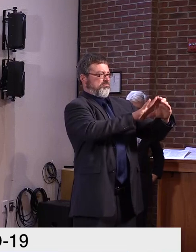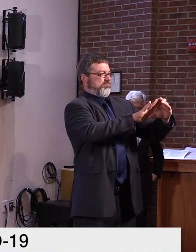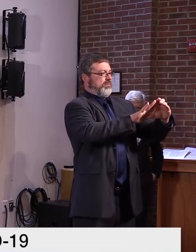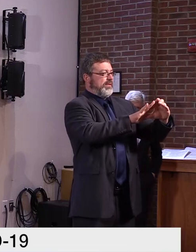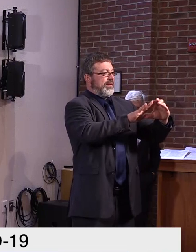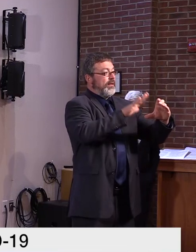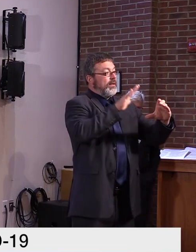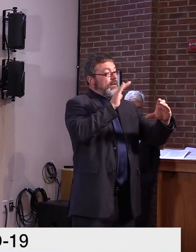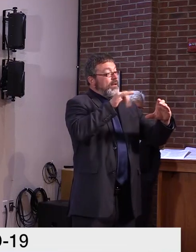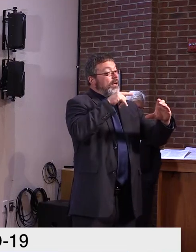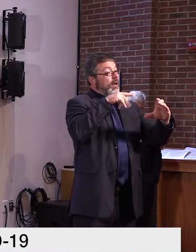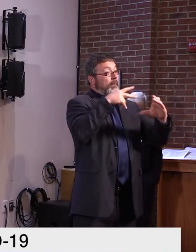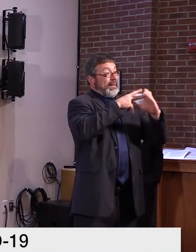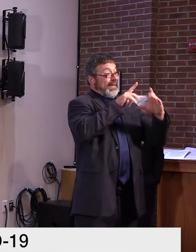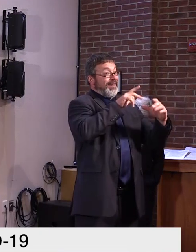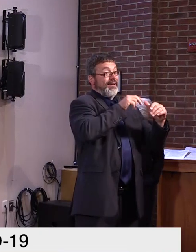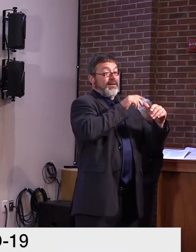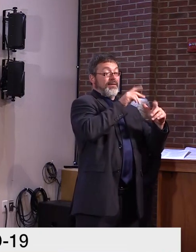Okay, thank you.